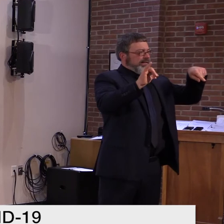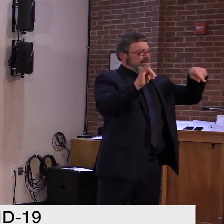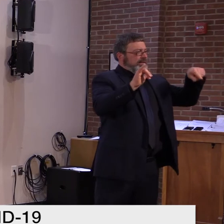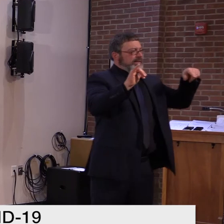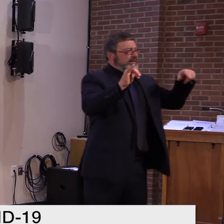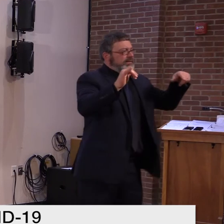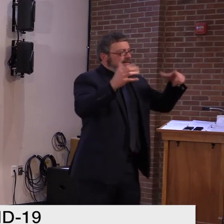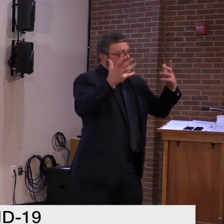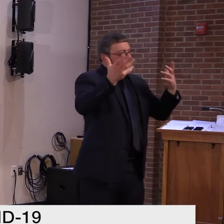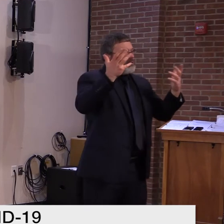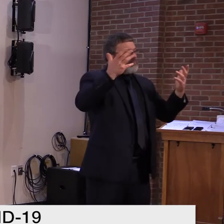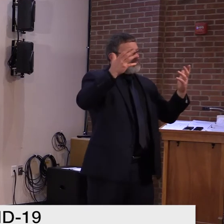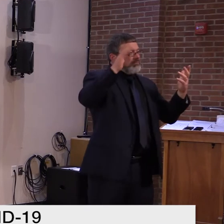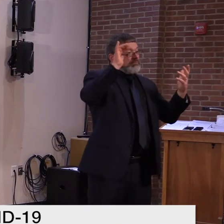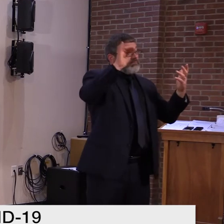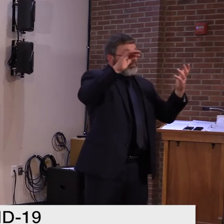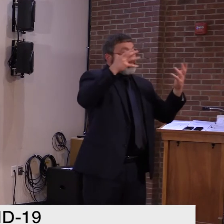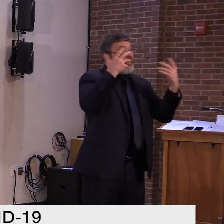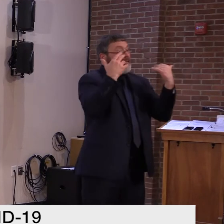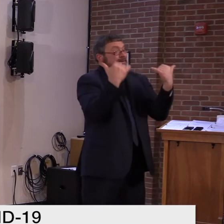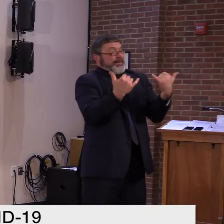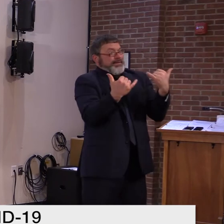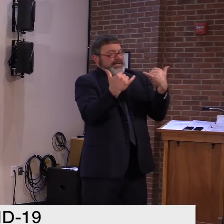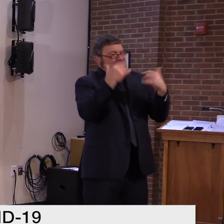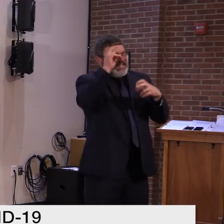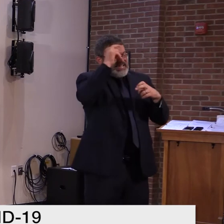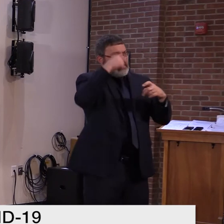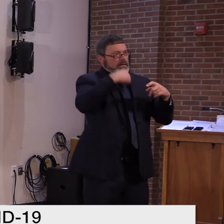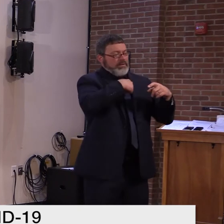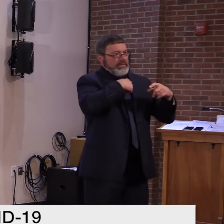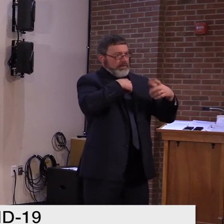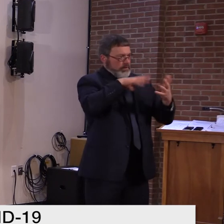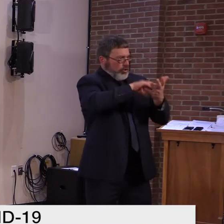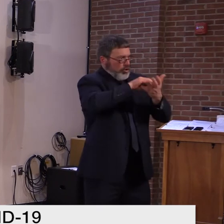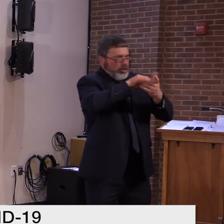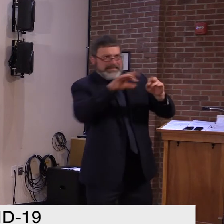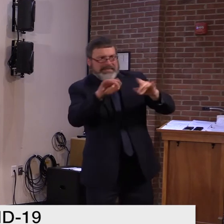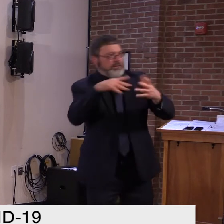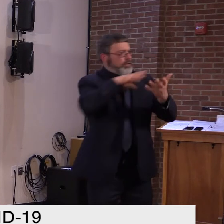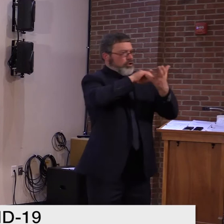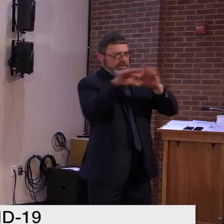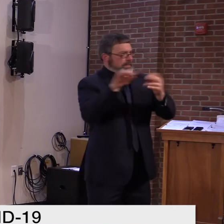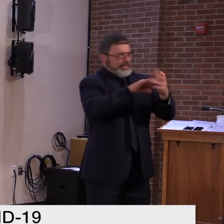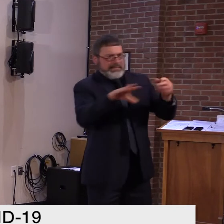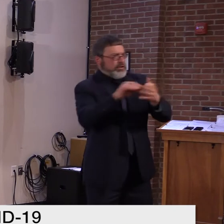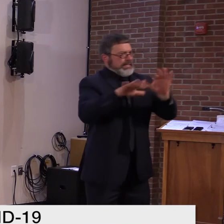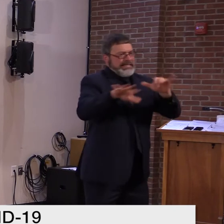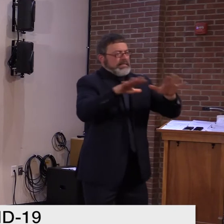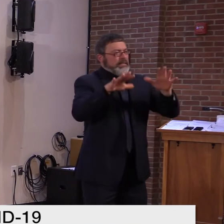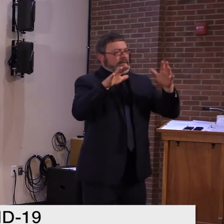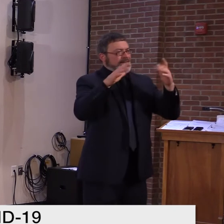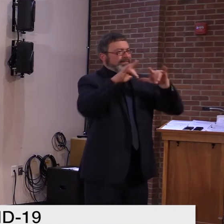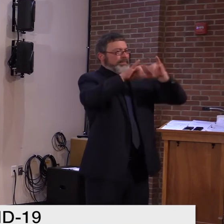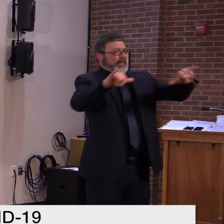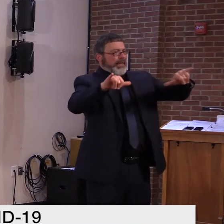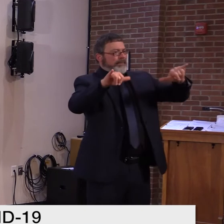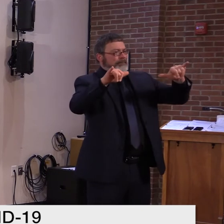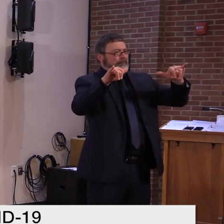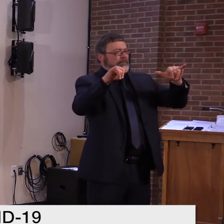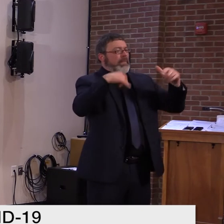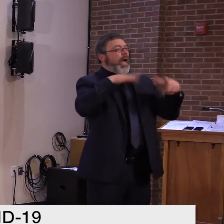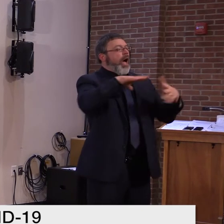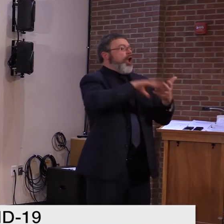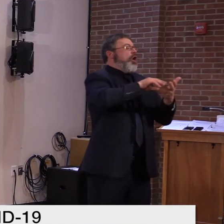the infrastructure in place. We've got the airplane built. what we have to do is make sure we fly through this turbulence in the best